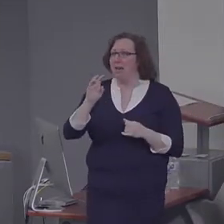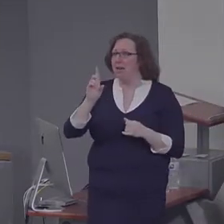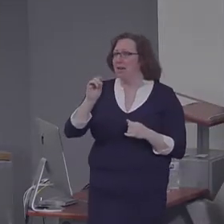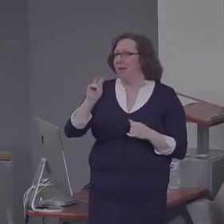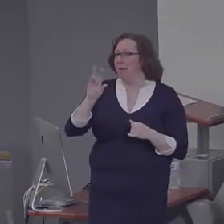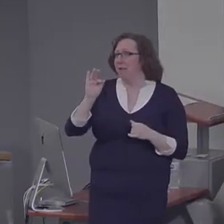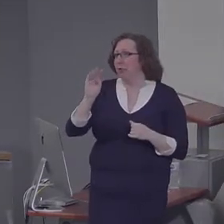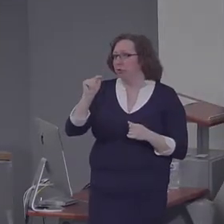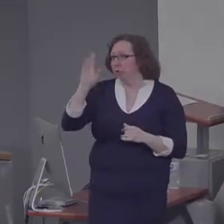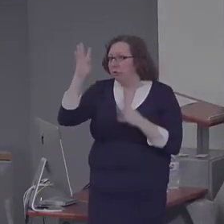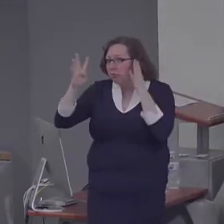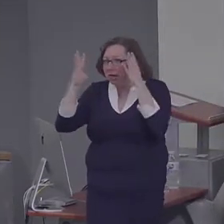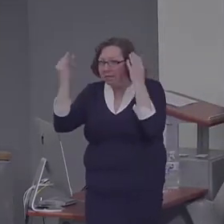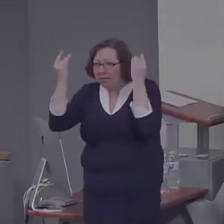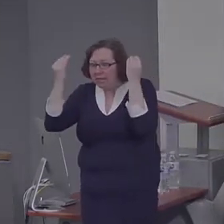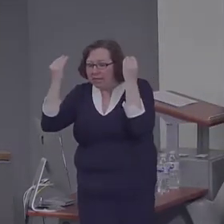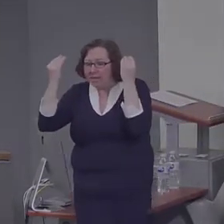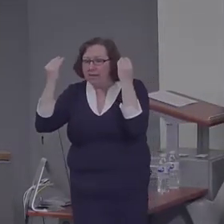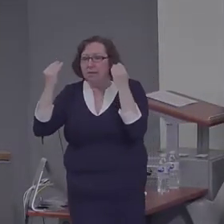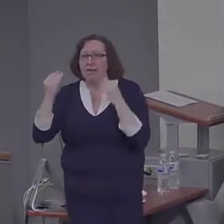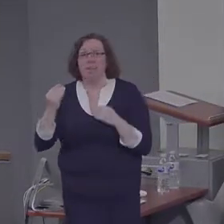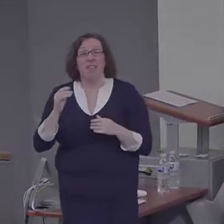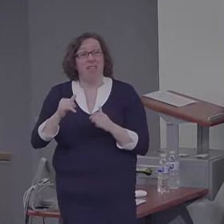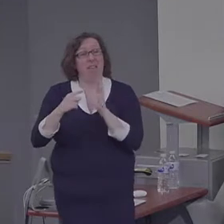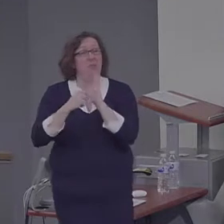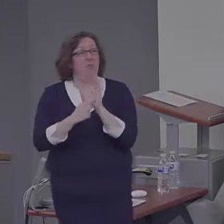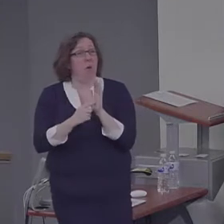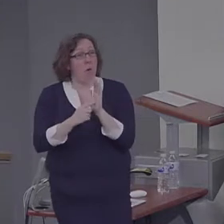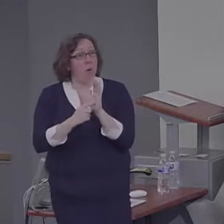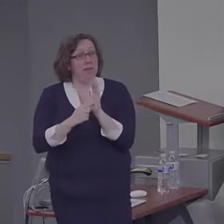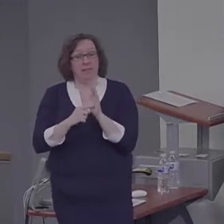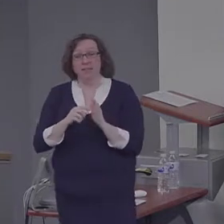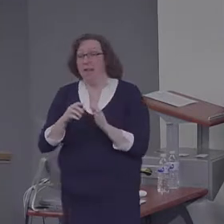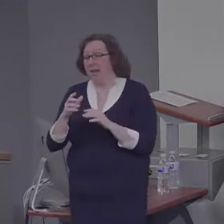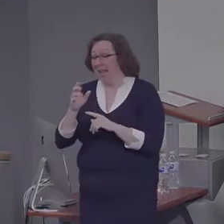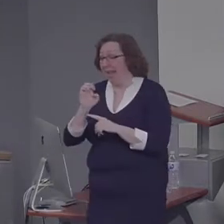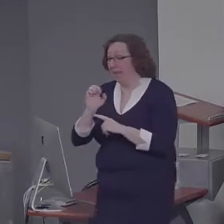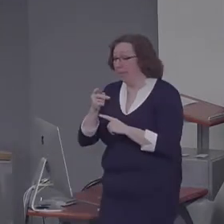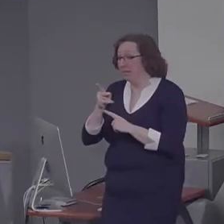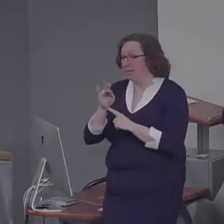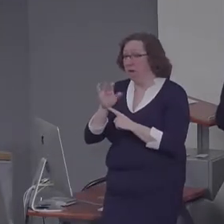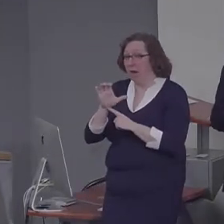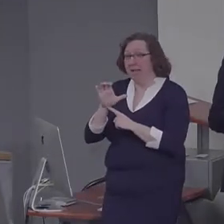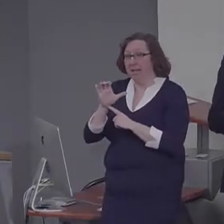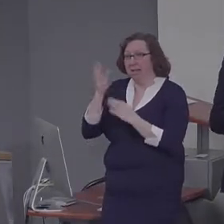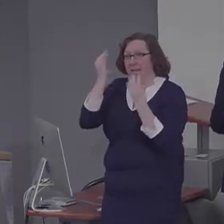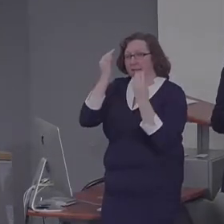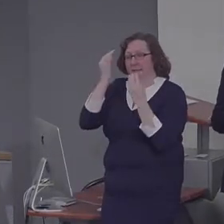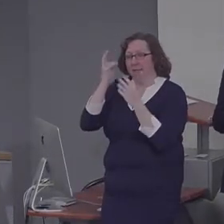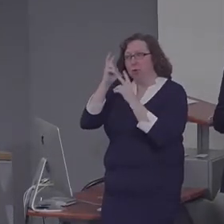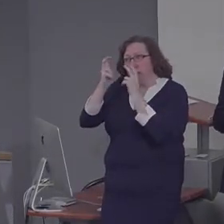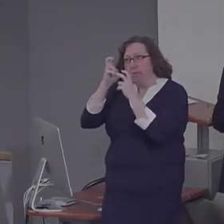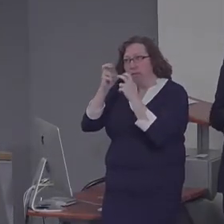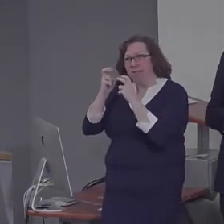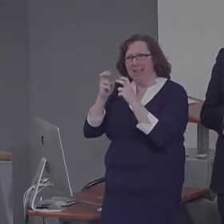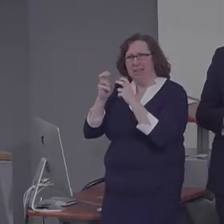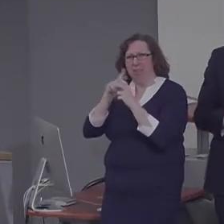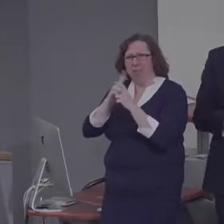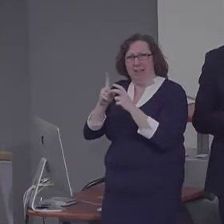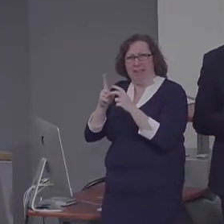episodic retrieval in some form is contributing to these tasks at both cognitive and neural levels. But I want to conclude